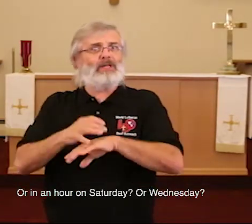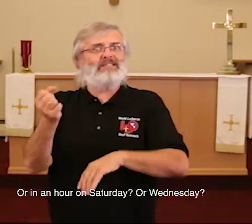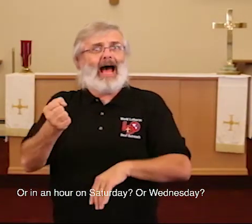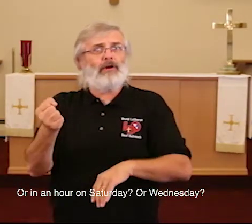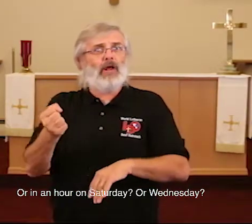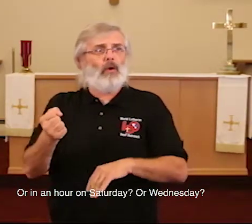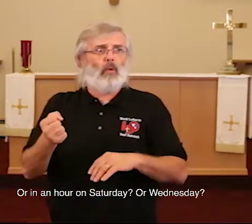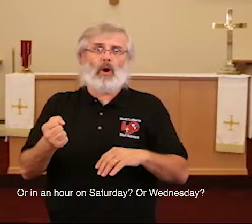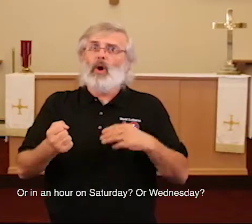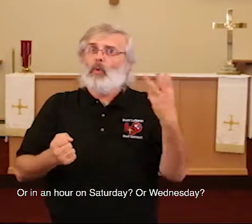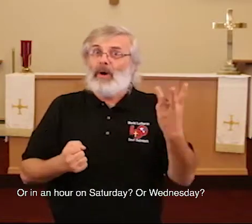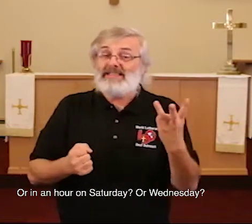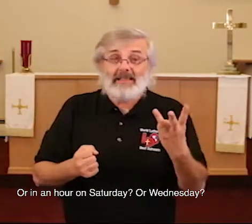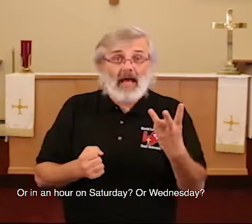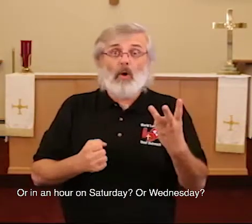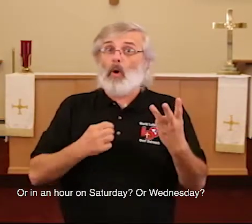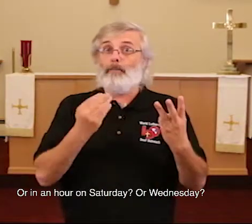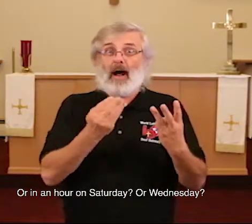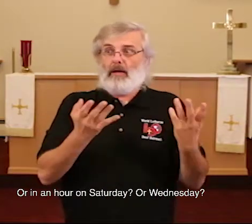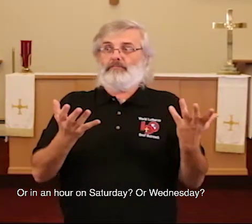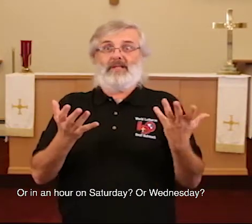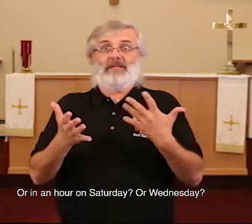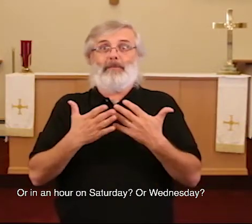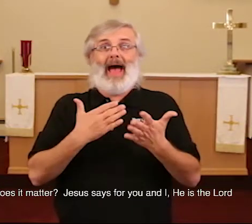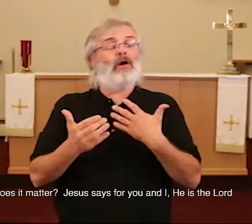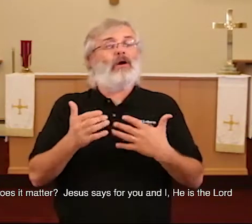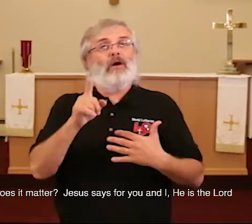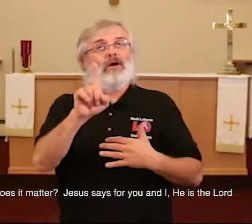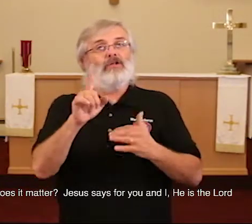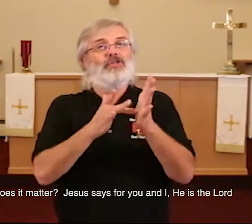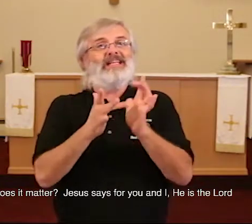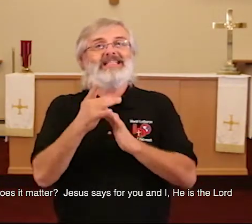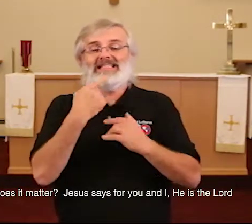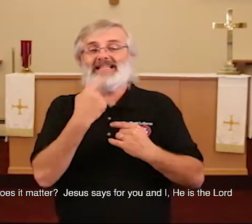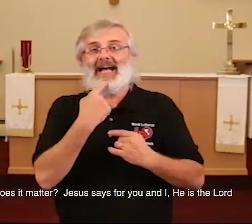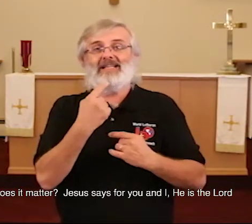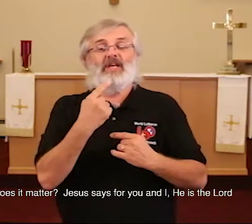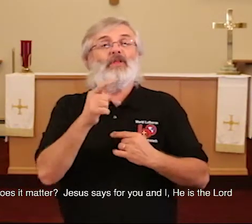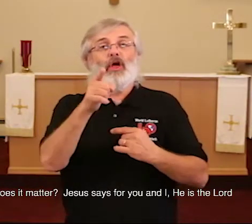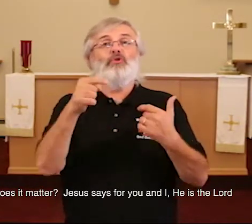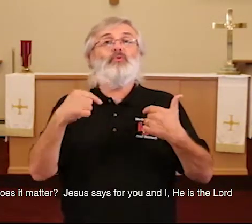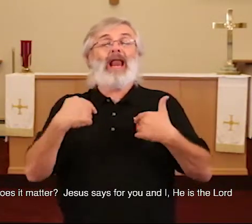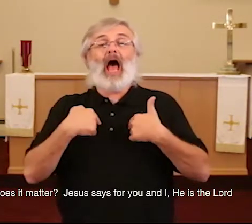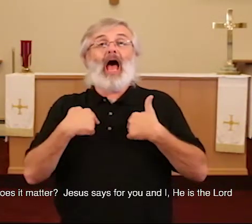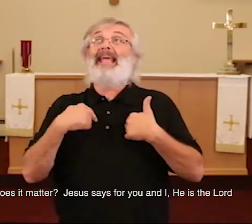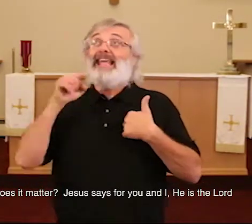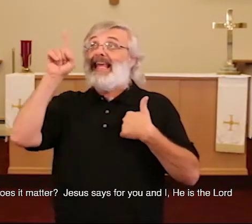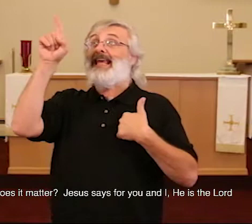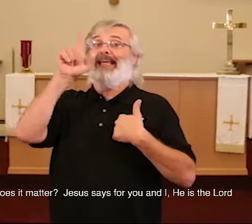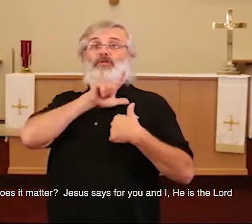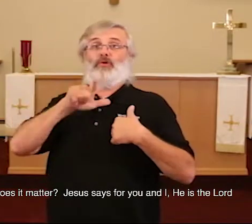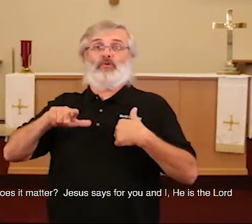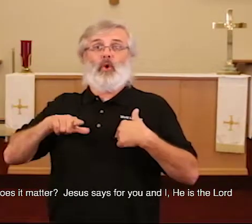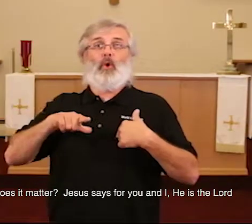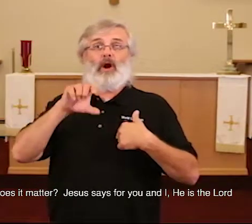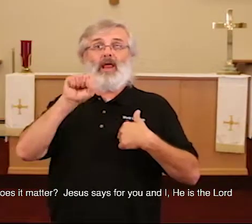on Saturday? Or Wednesday? Or does it matter? Jesus says that you and I, he is the Lord